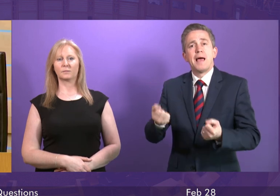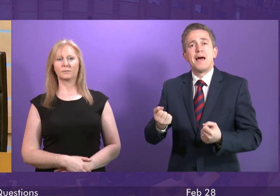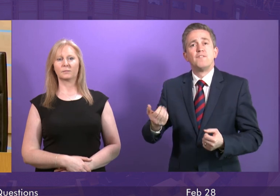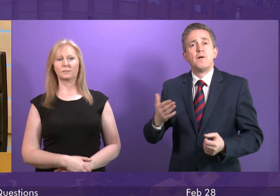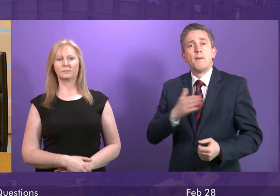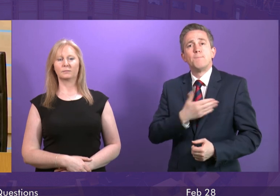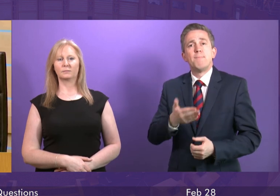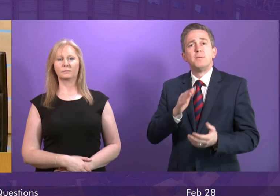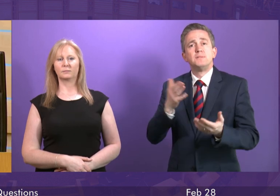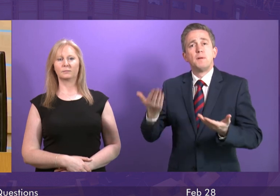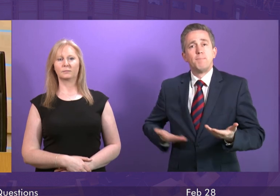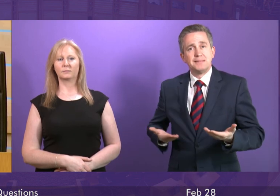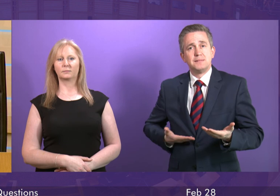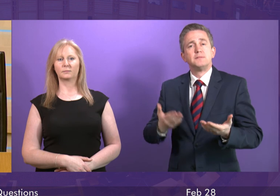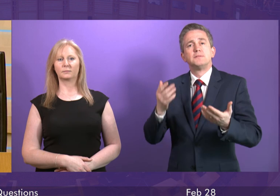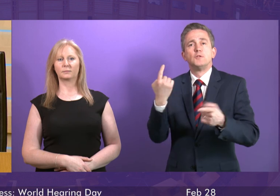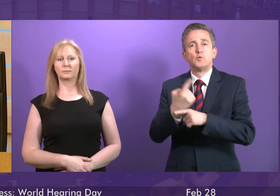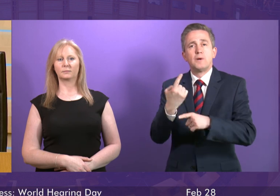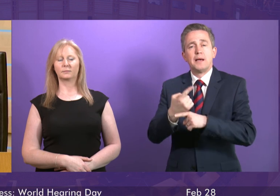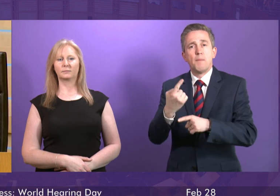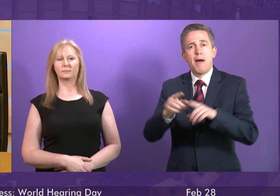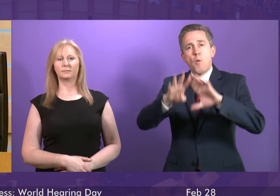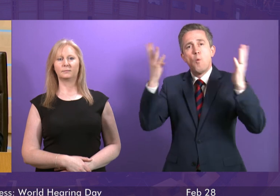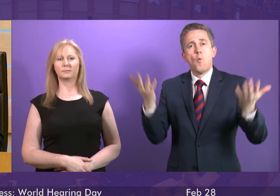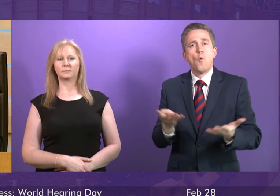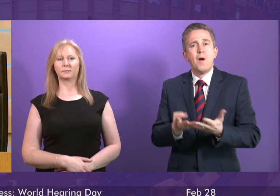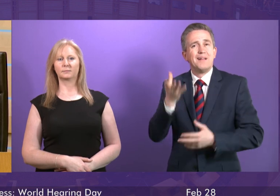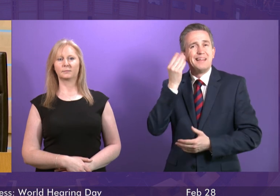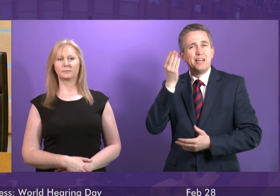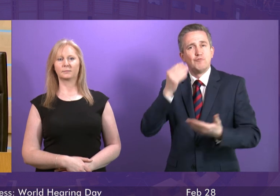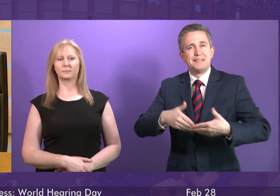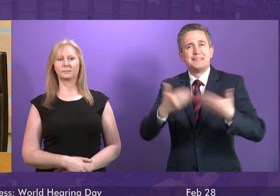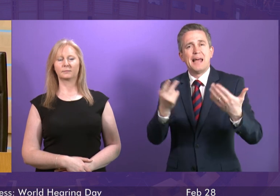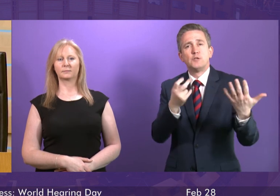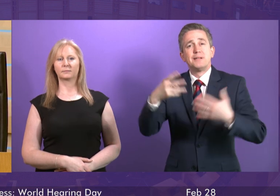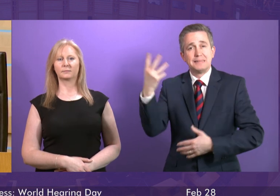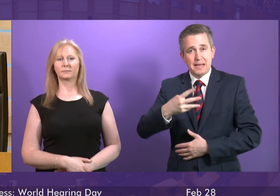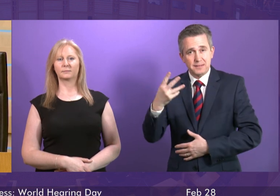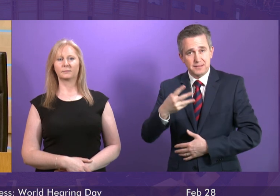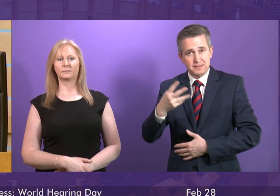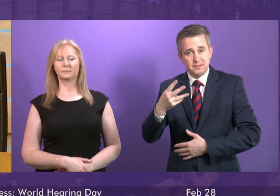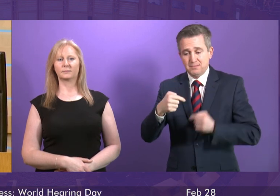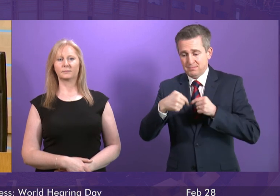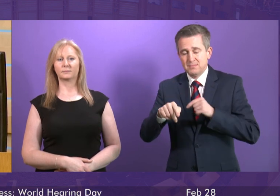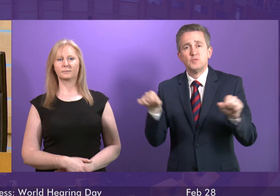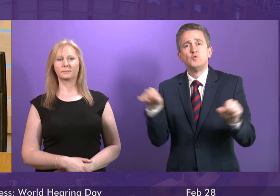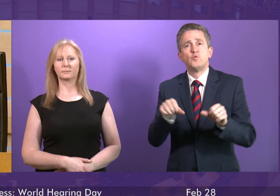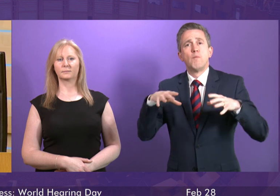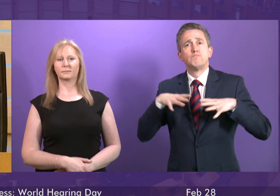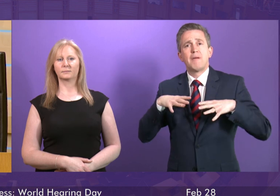Stewart on World Hearing Day and Hearing Awareness Week 2019. But before then, we'll just have a short suspension to allow the gallery to clear, to